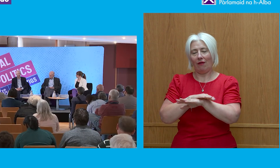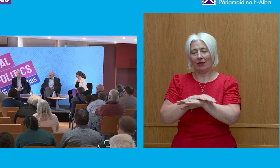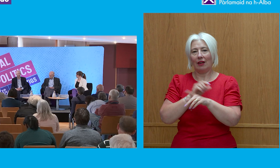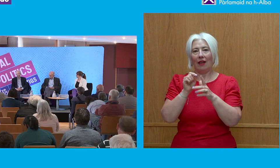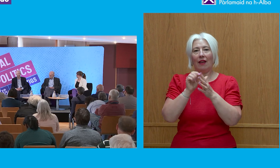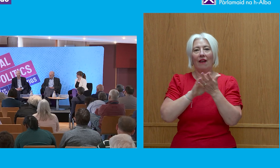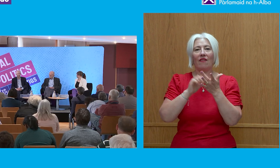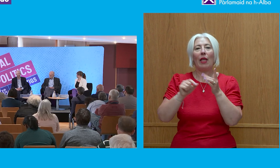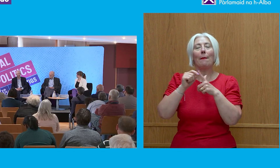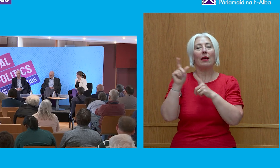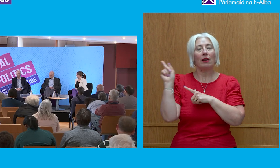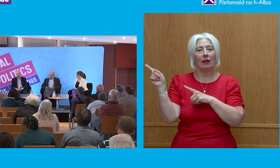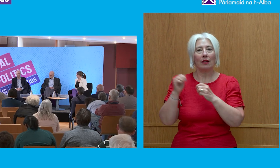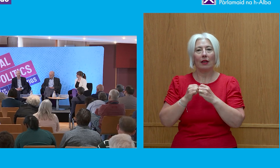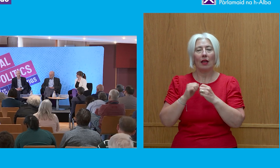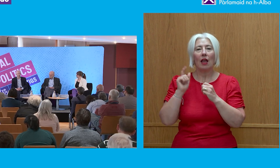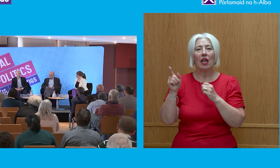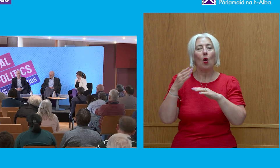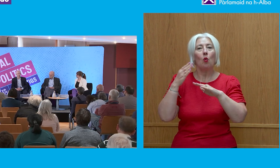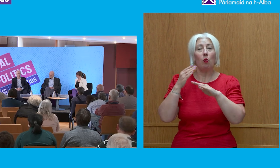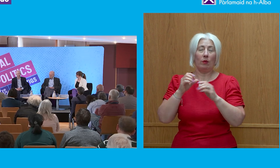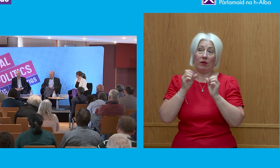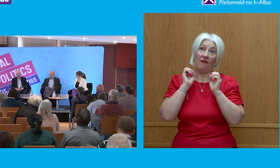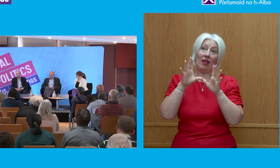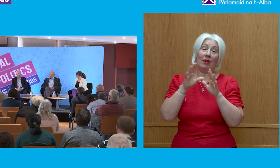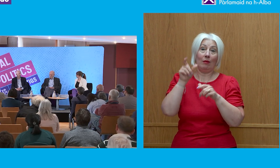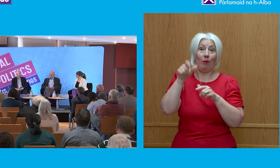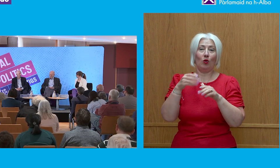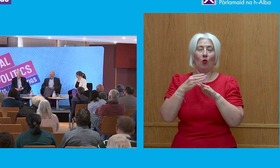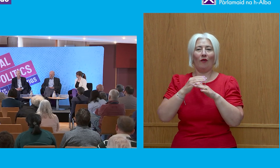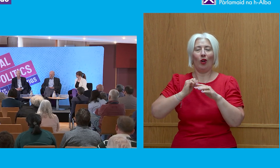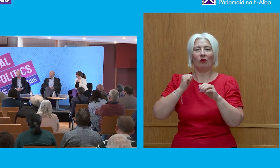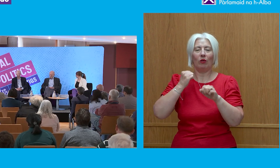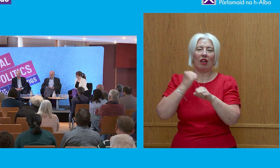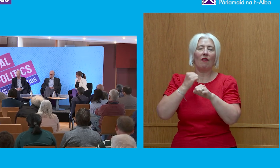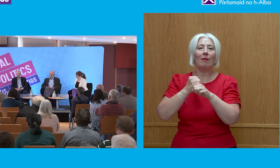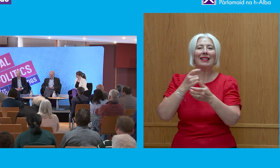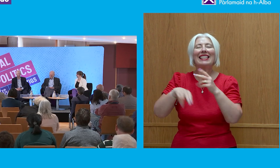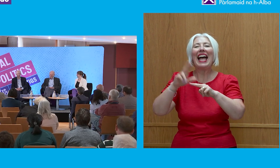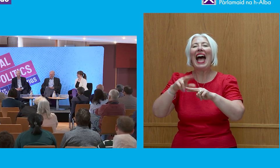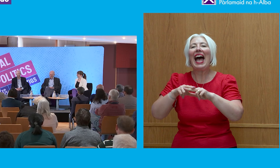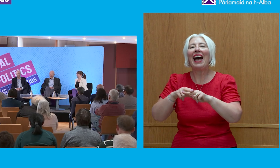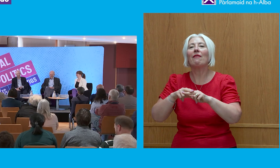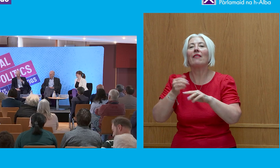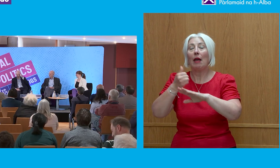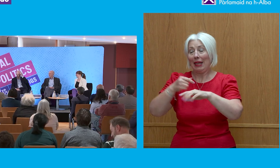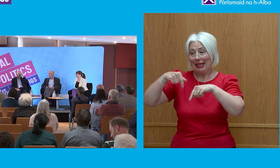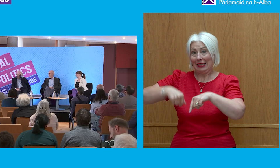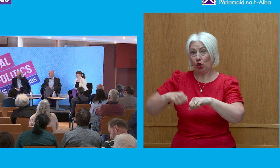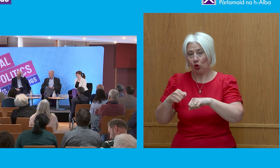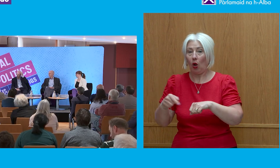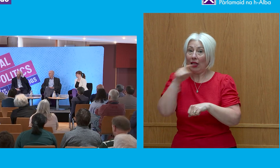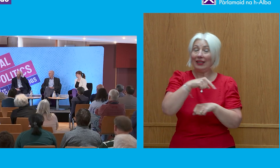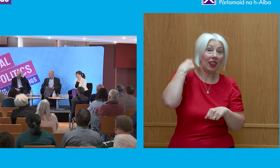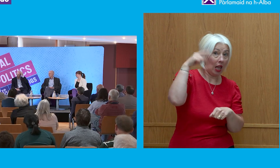is probably one of the most famous civil servants of all time, based in Scotland and London,